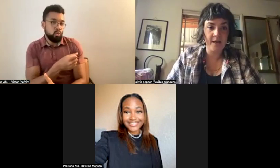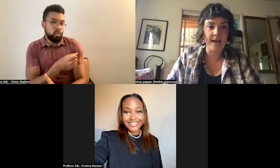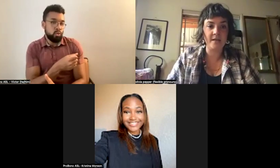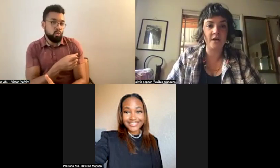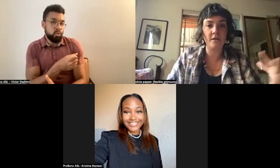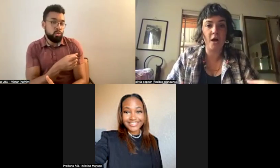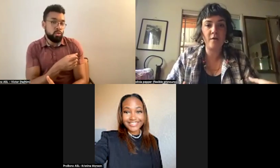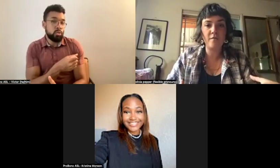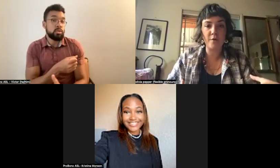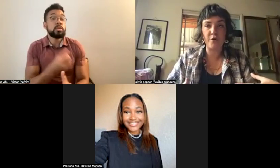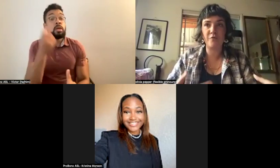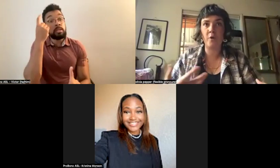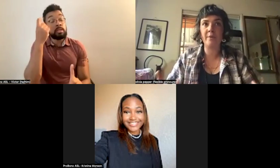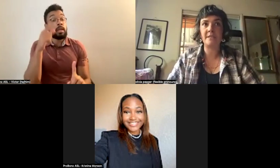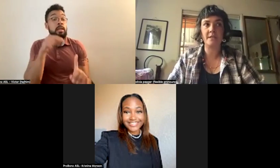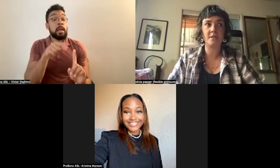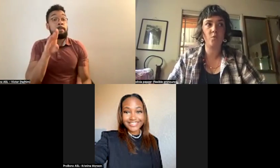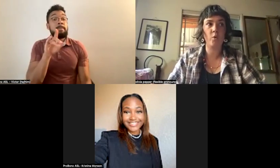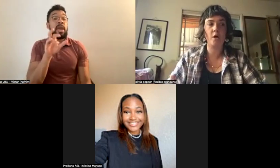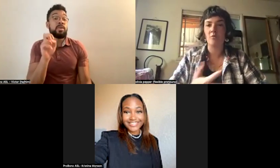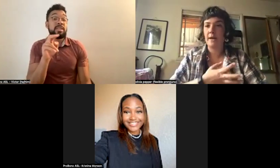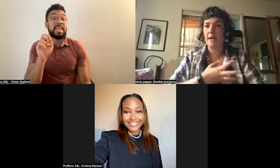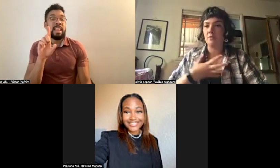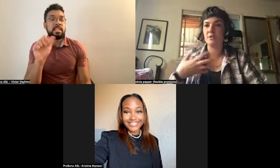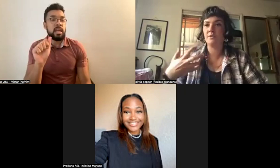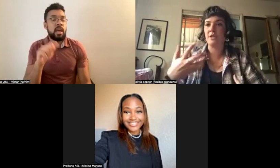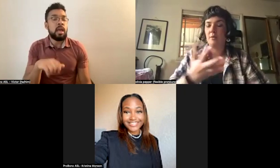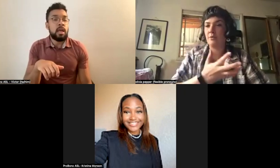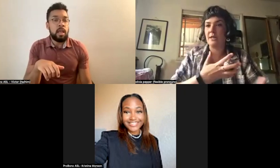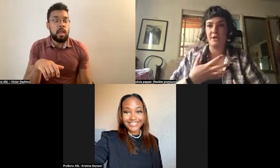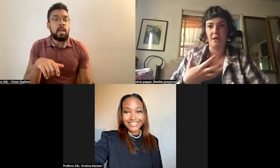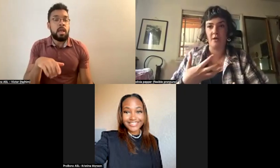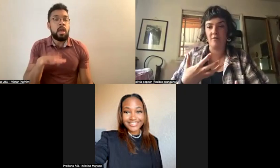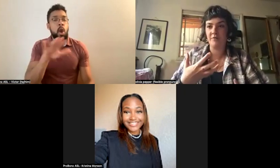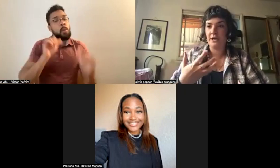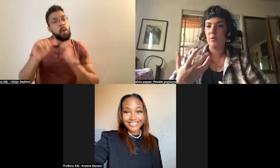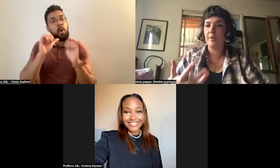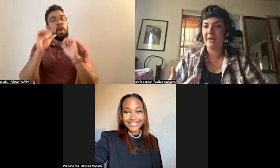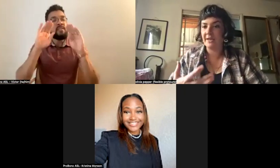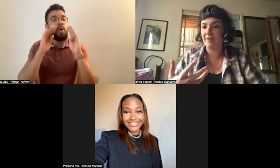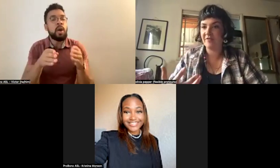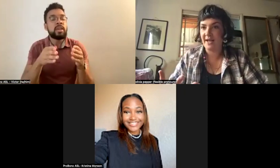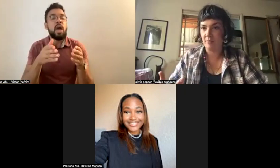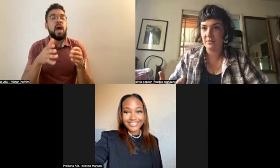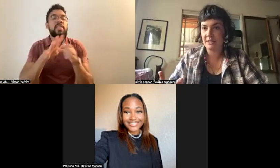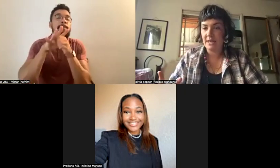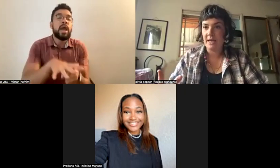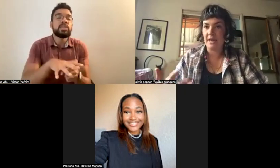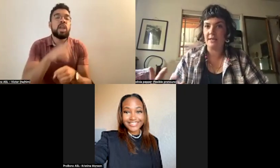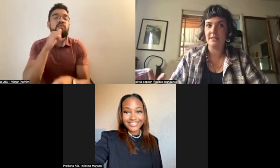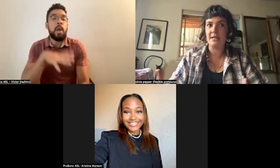And a lot of the performances were around the oppression of women and femmes